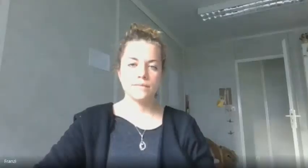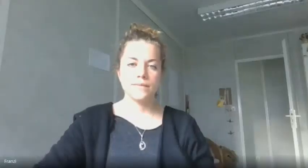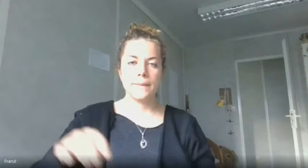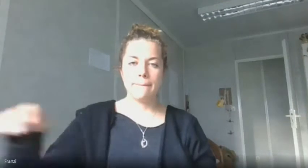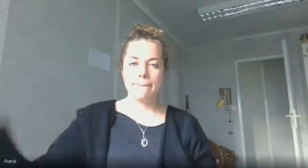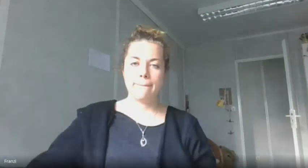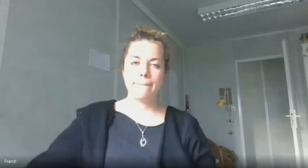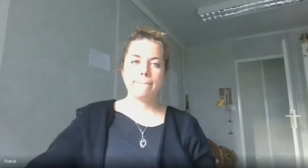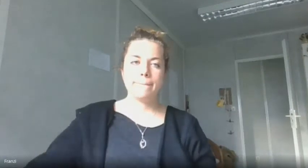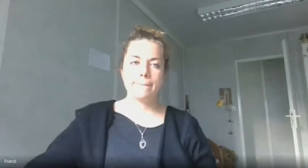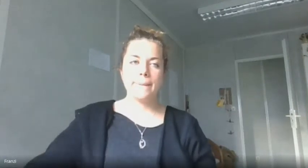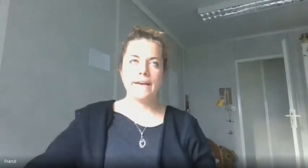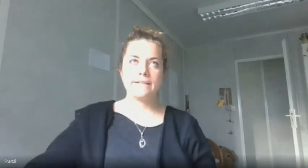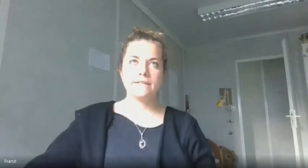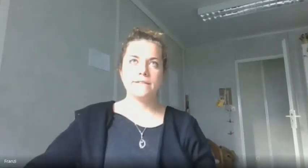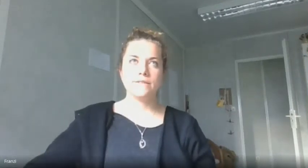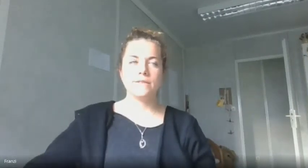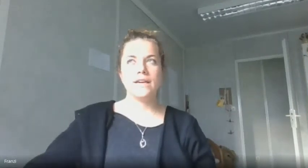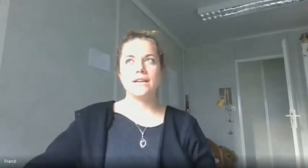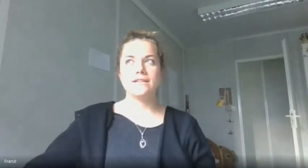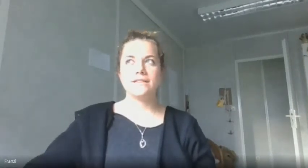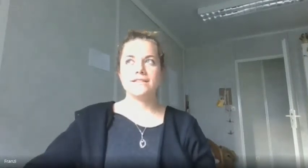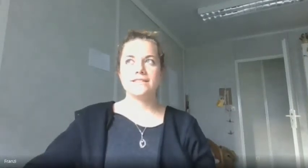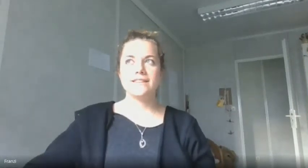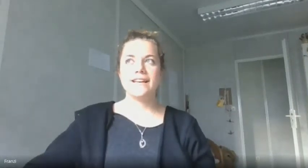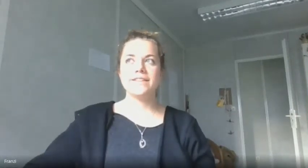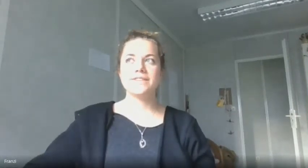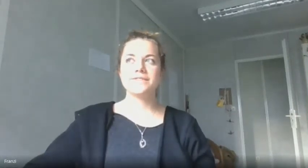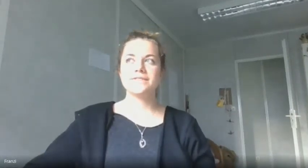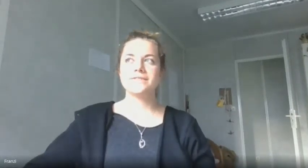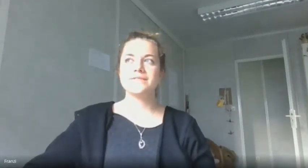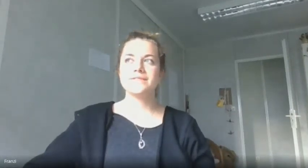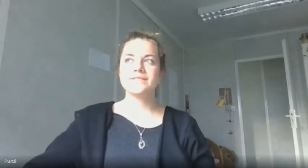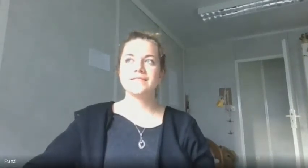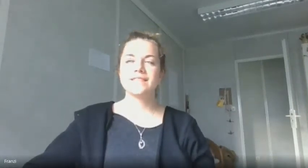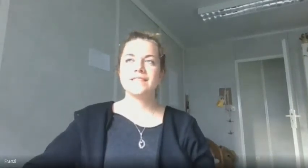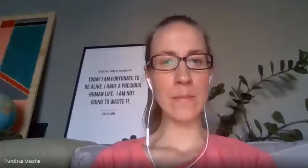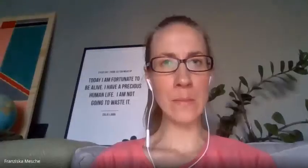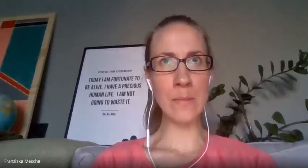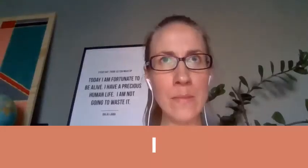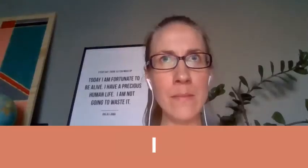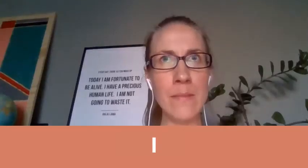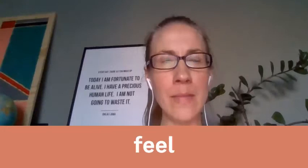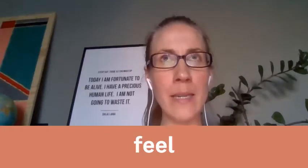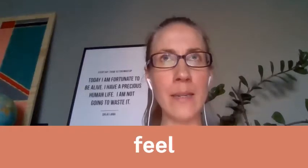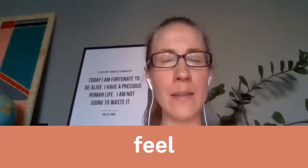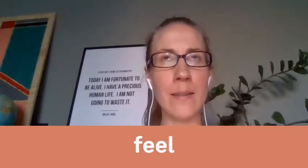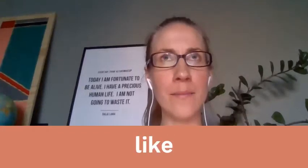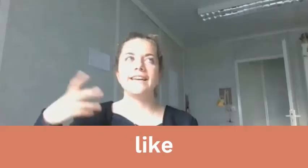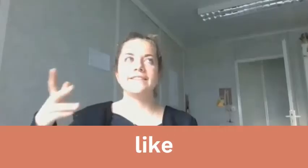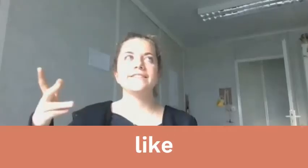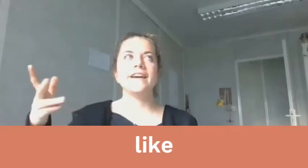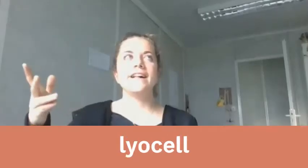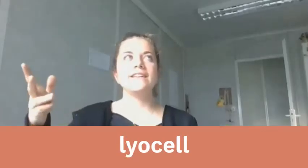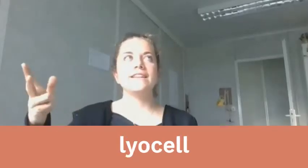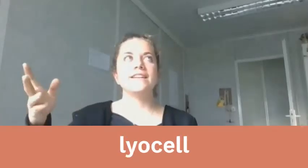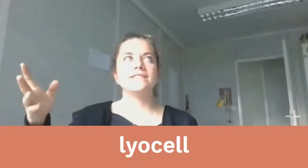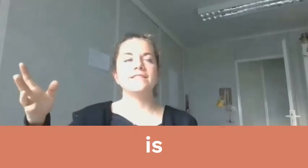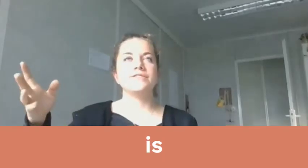yeah yeah so yeah kind of i feel like i feel like lyosil is the